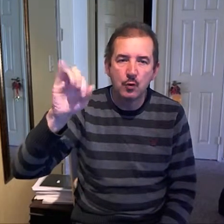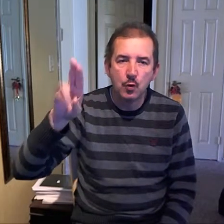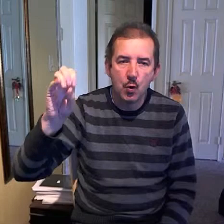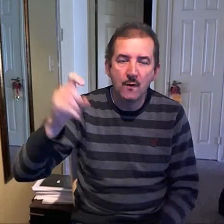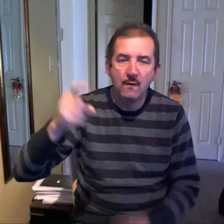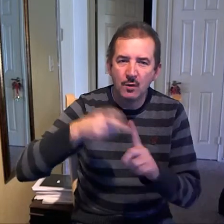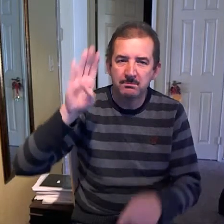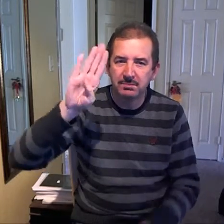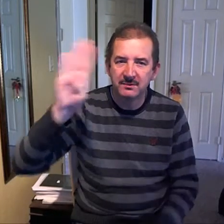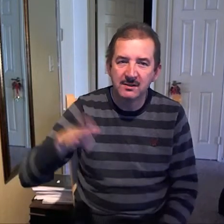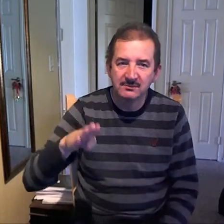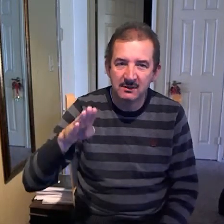Please, please, please, just